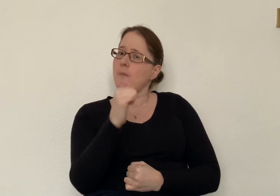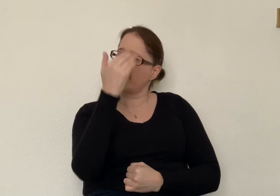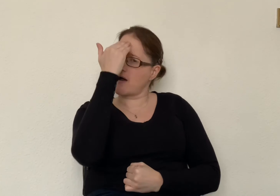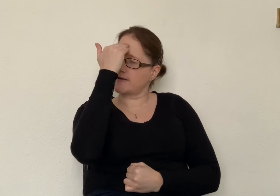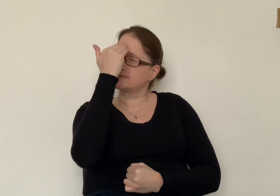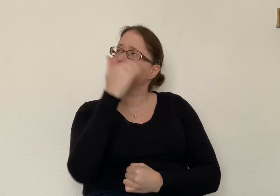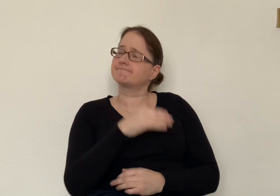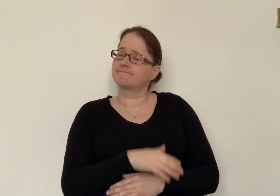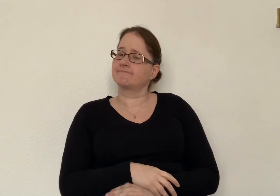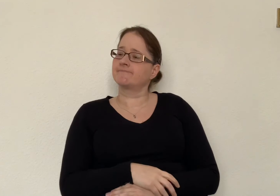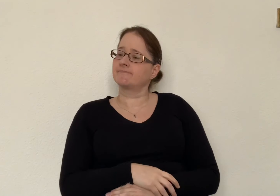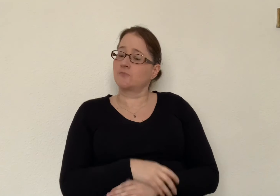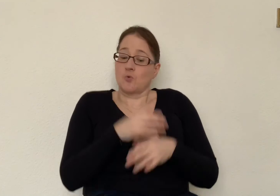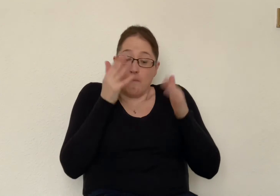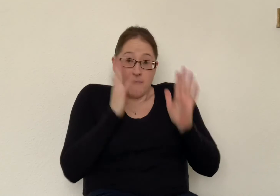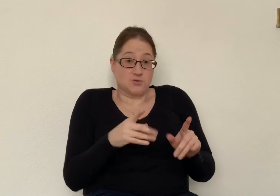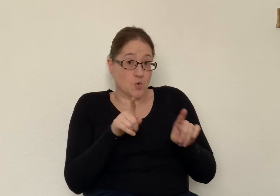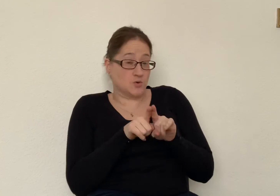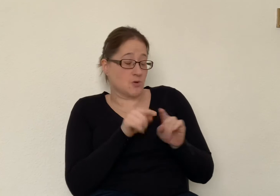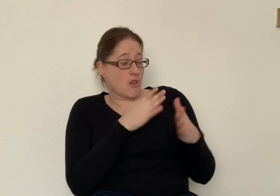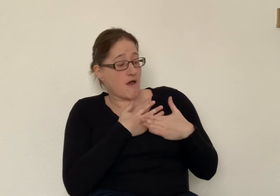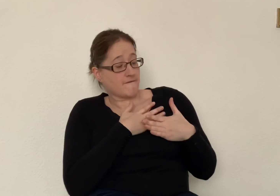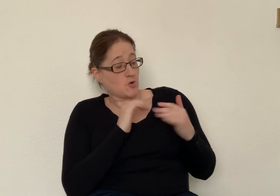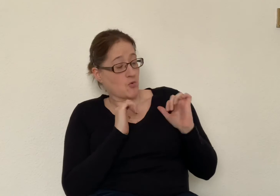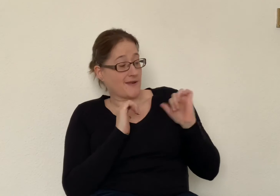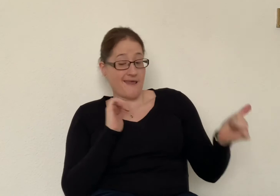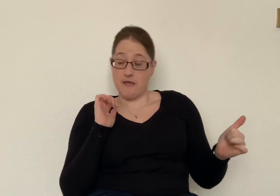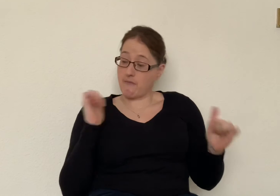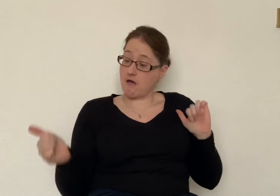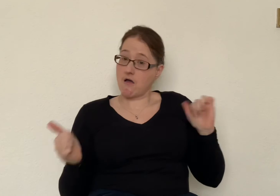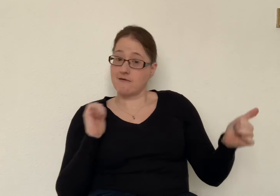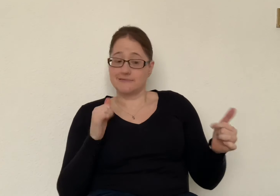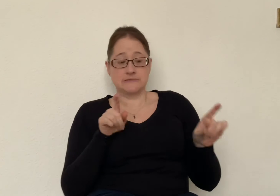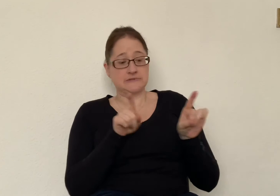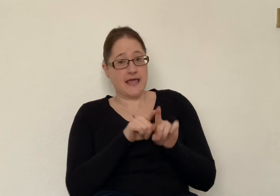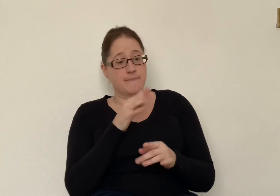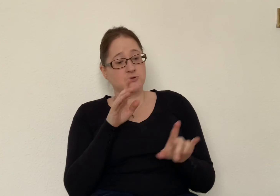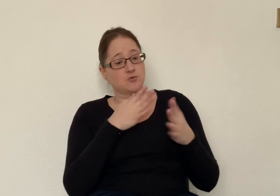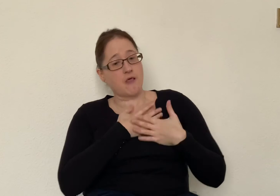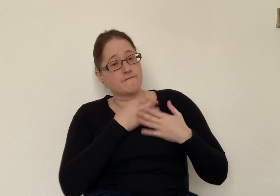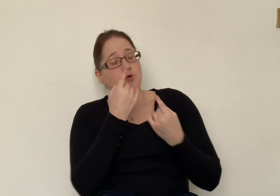you must also love your neighbour the same as you love yourself